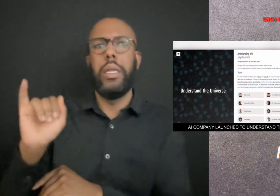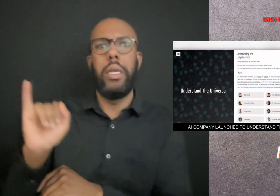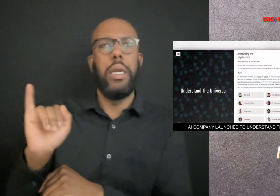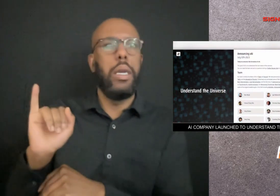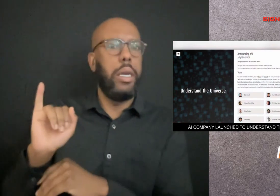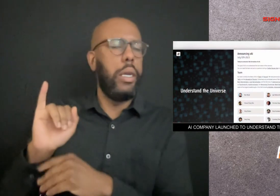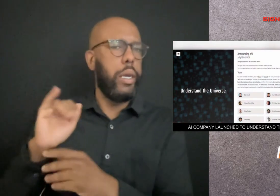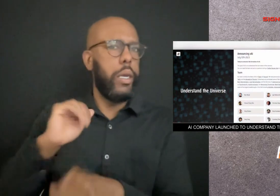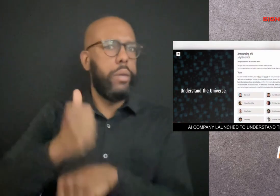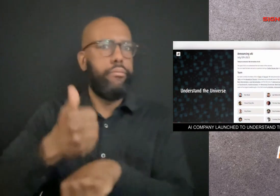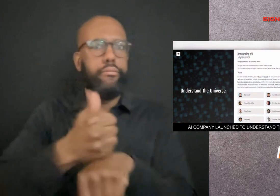Hmm, interesting.